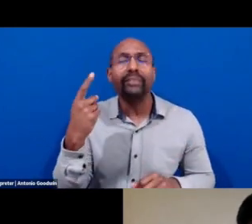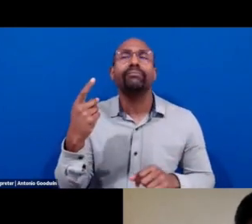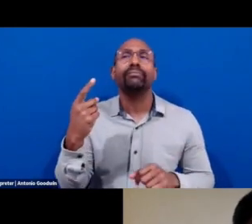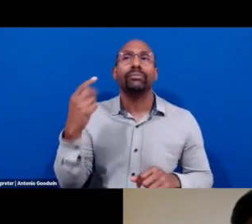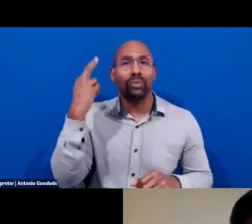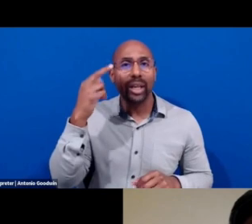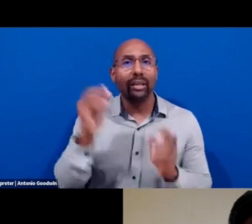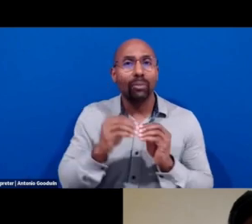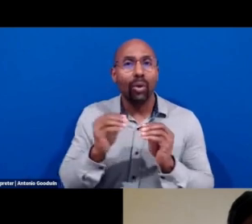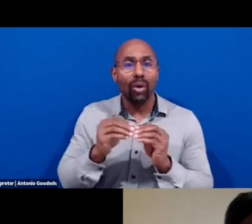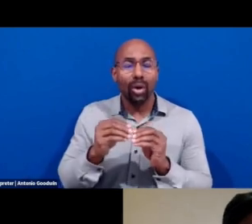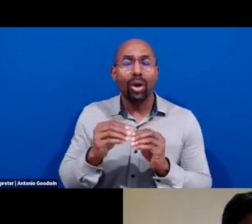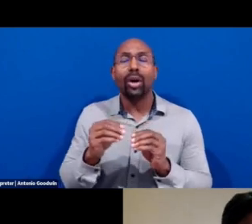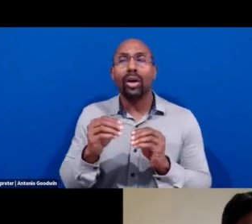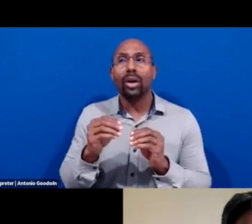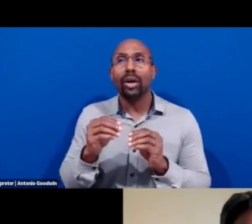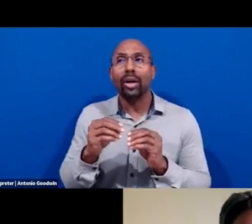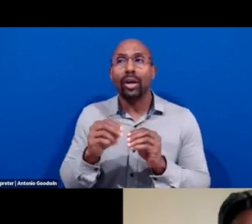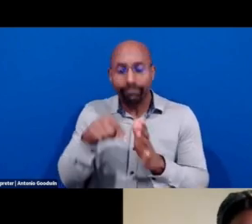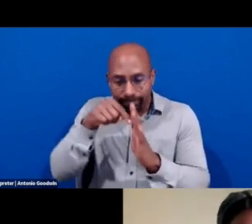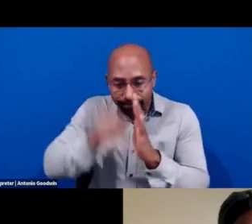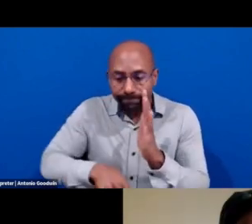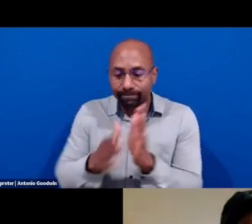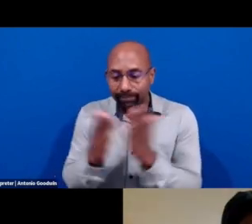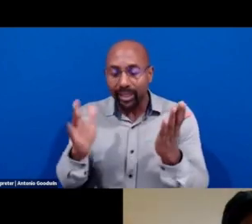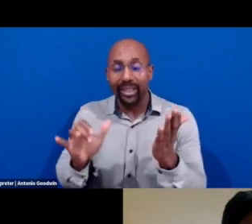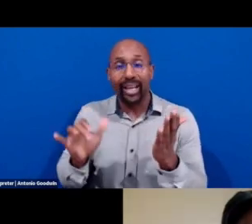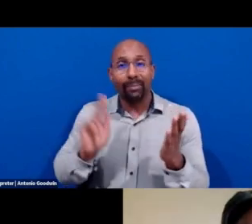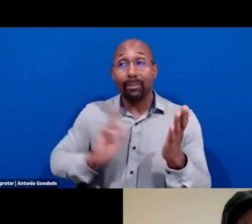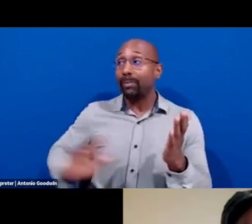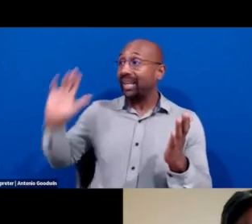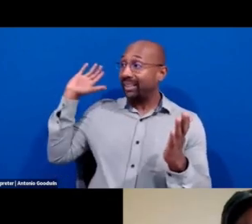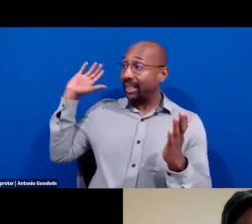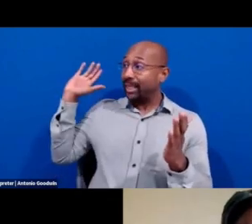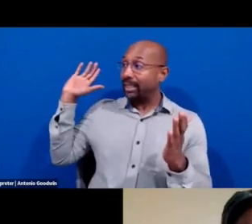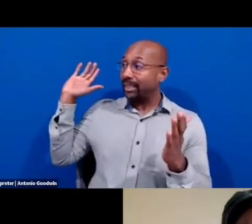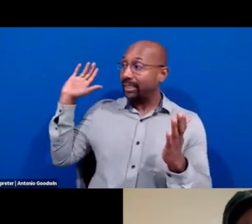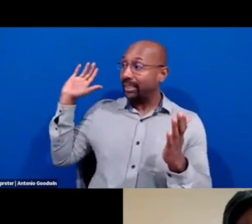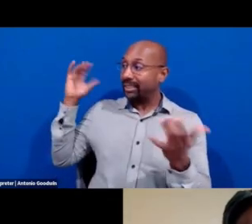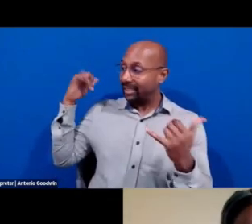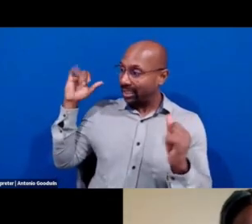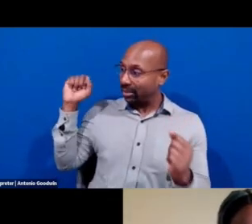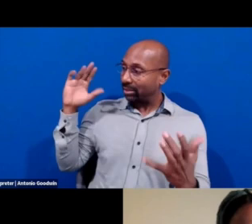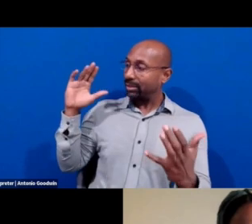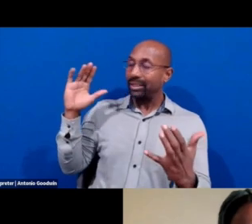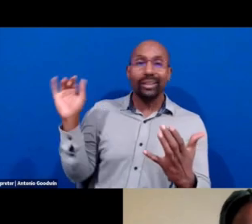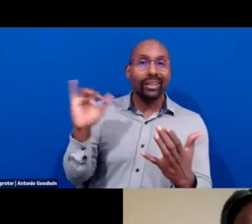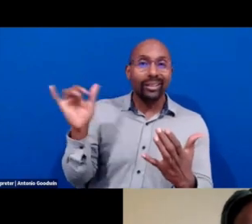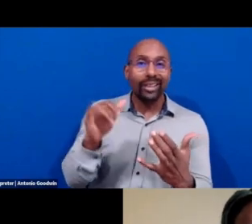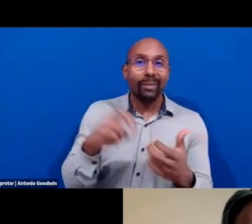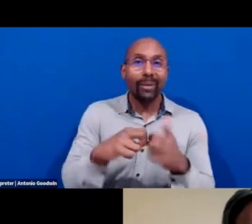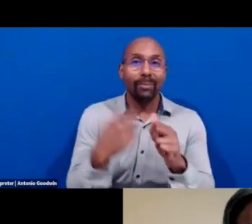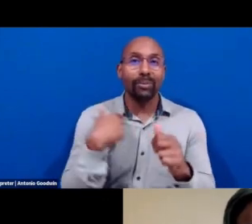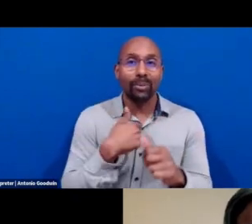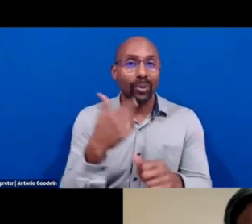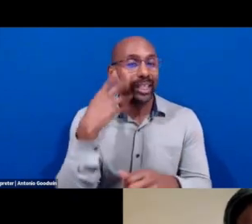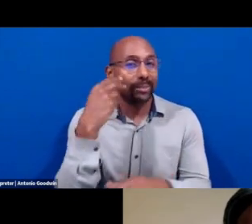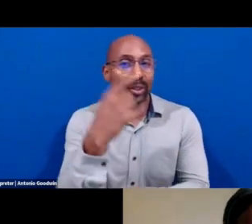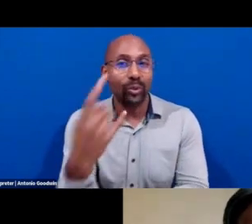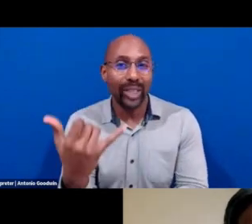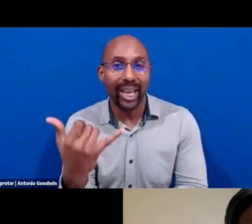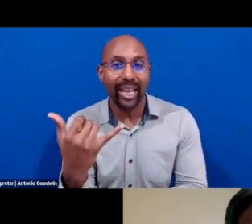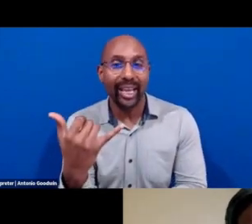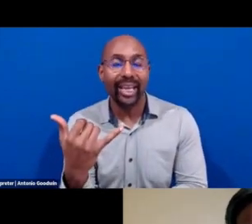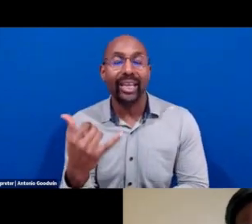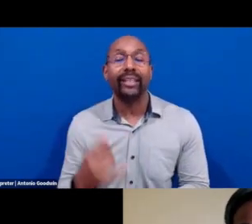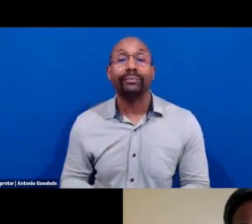back then were really grappling and facing the same types of problems that we're facing today in the present and that these